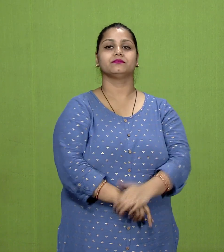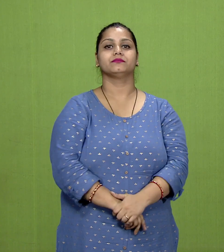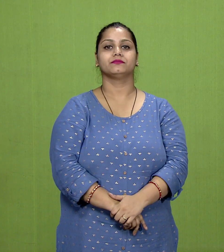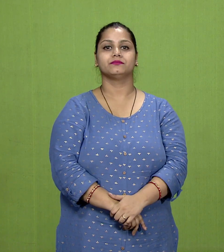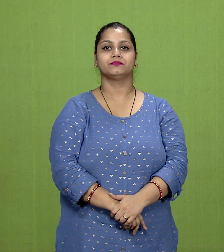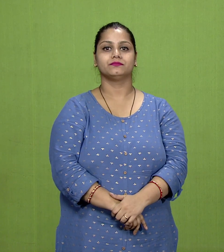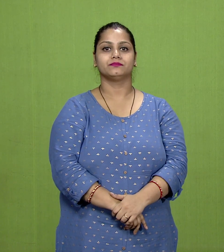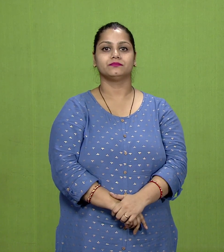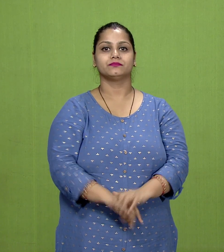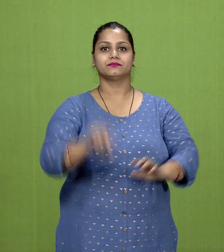Magadha